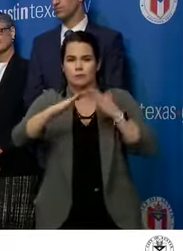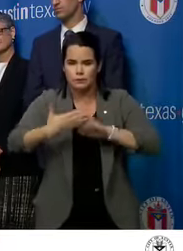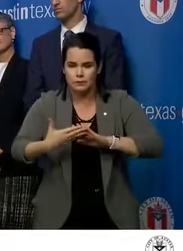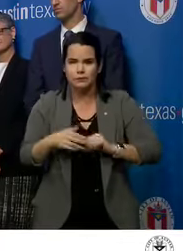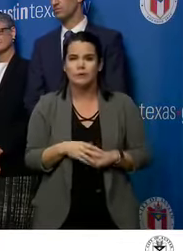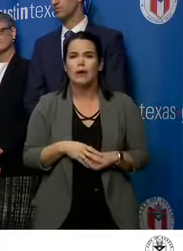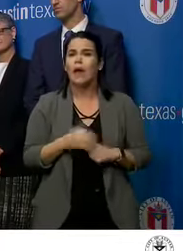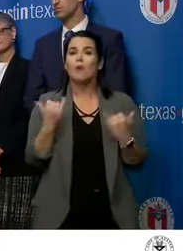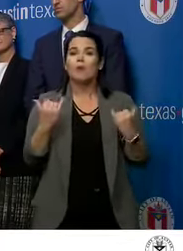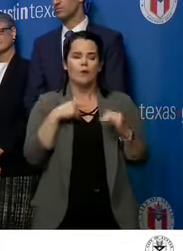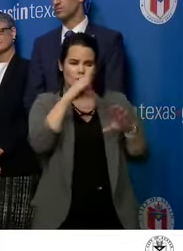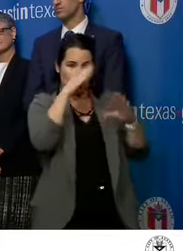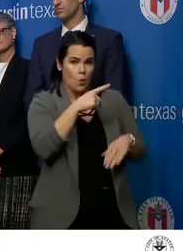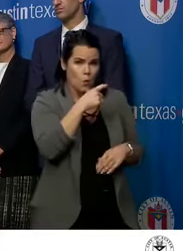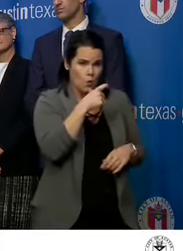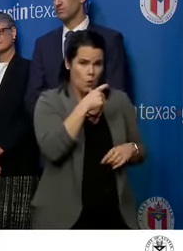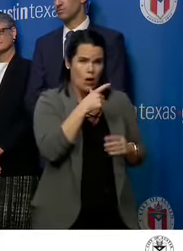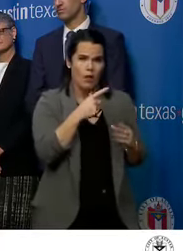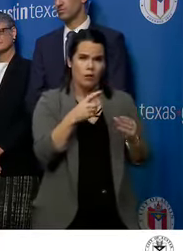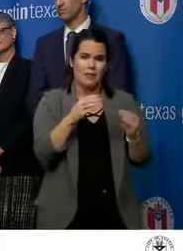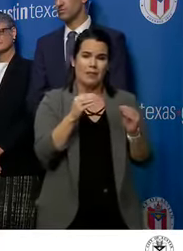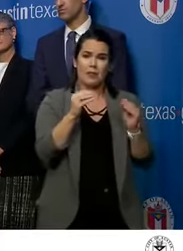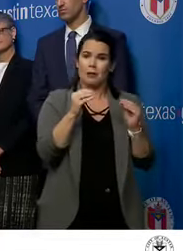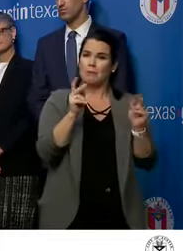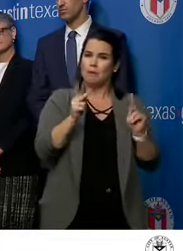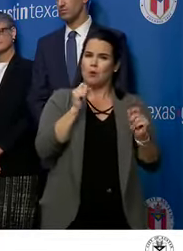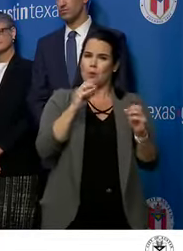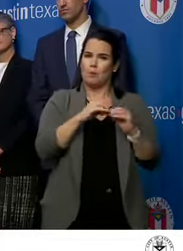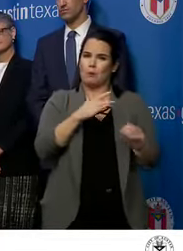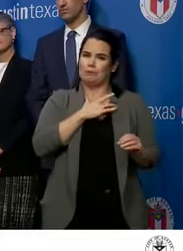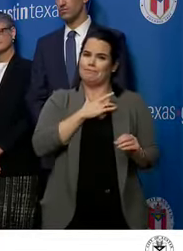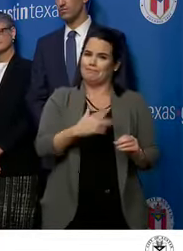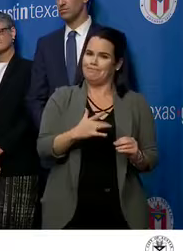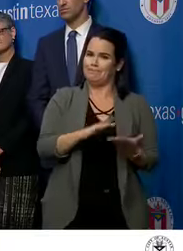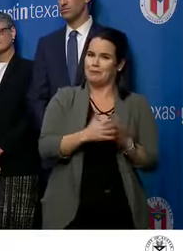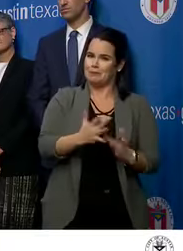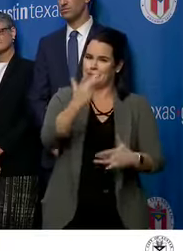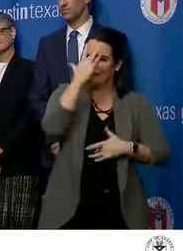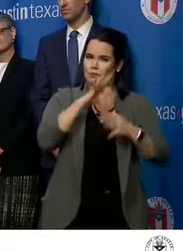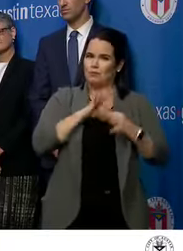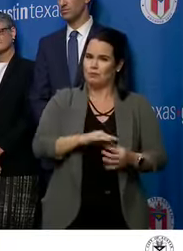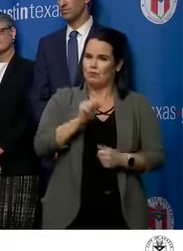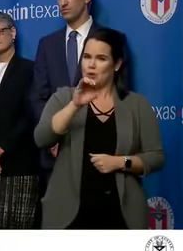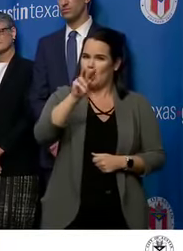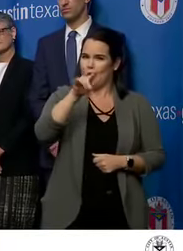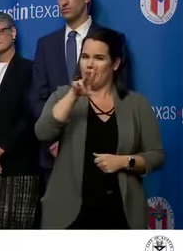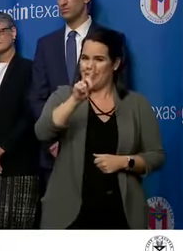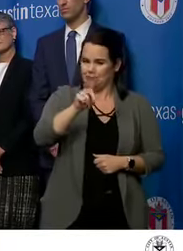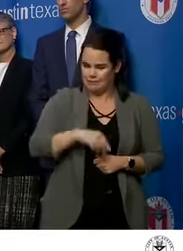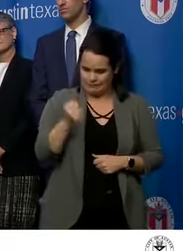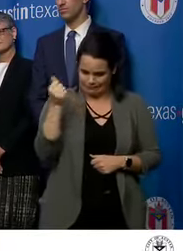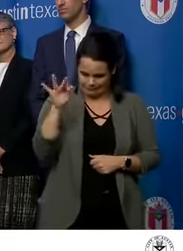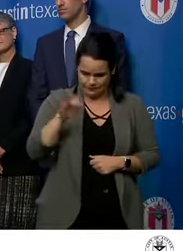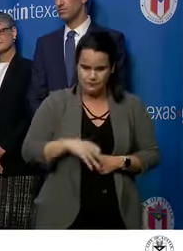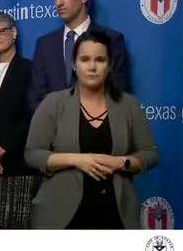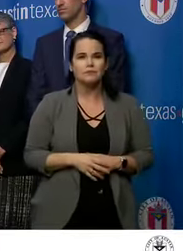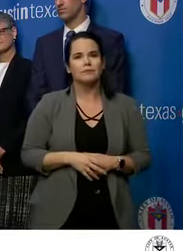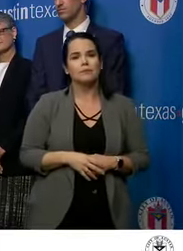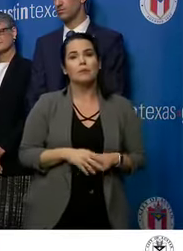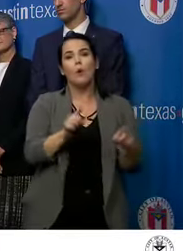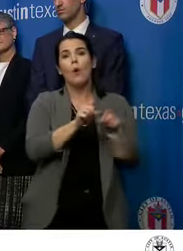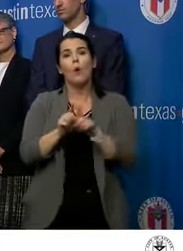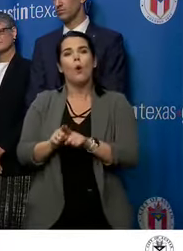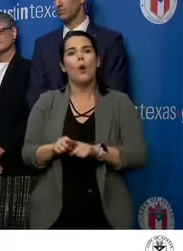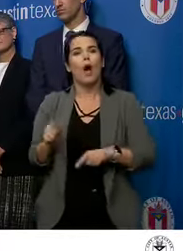on those individuals who are more vulnerable to this disease. In addition to that, I've convened